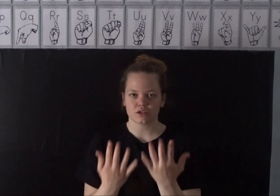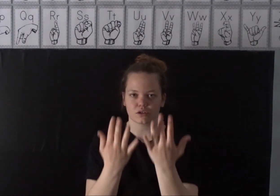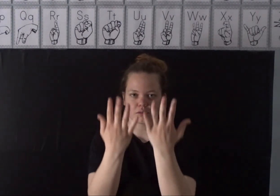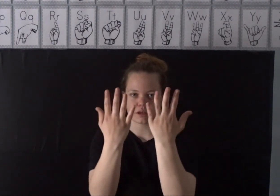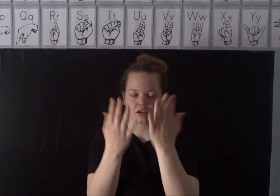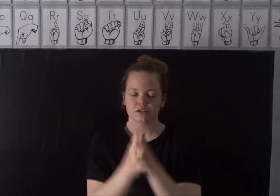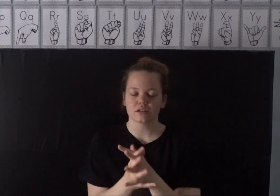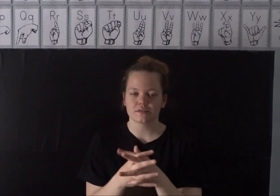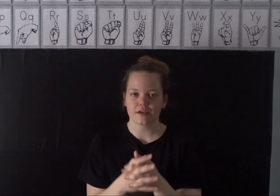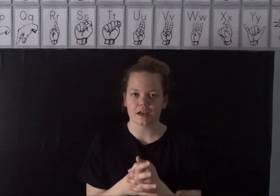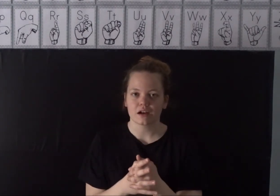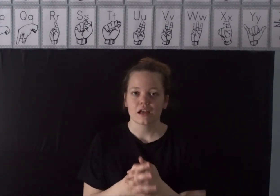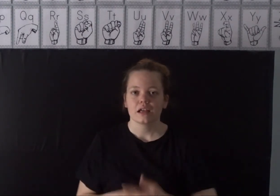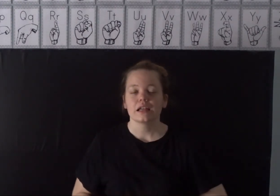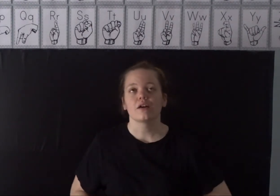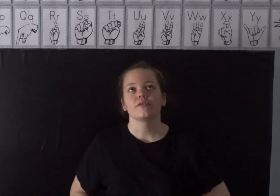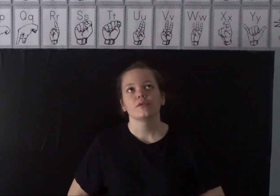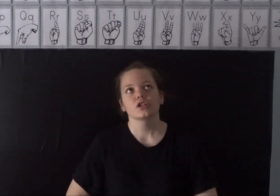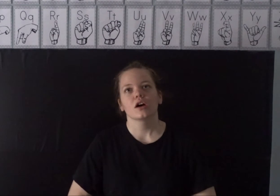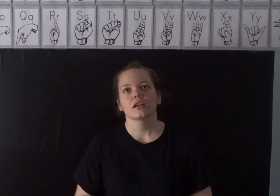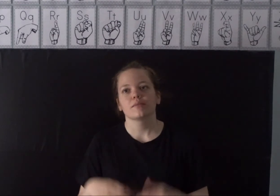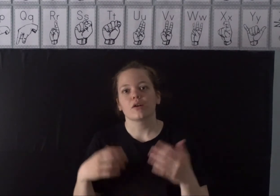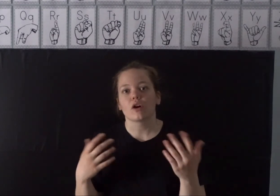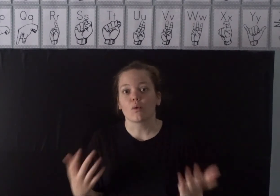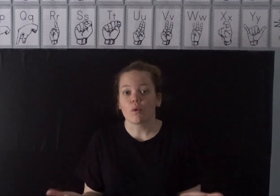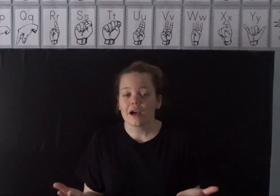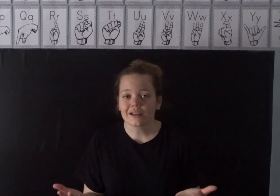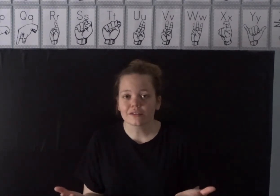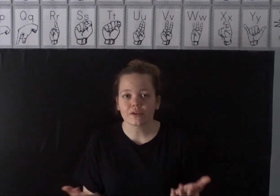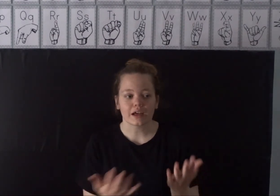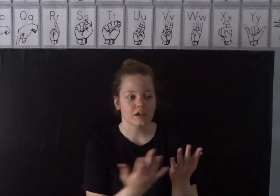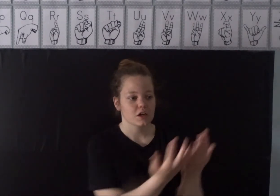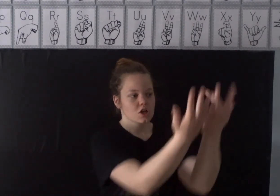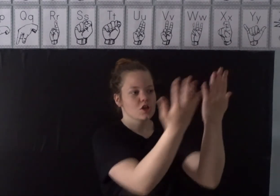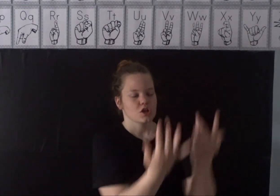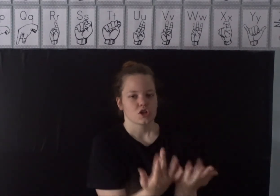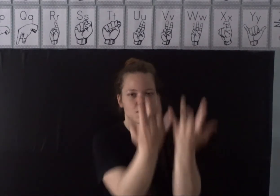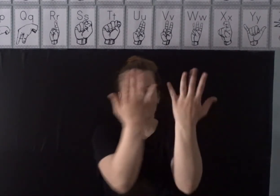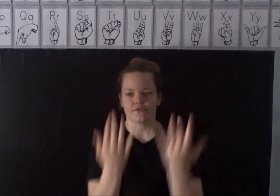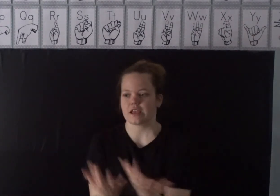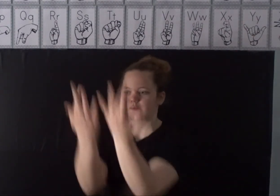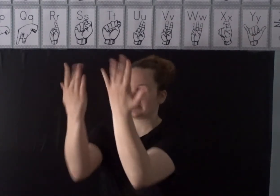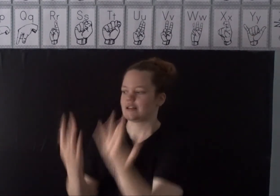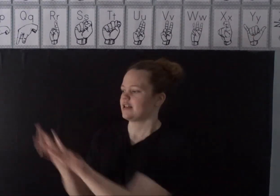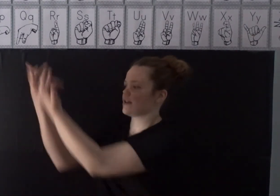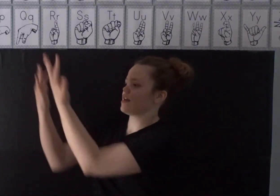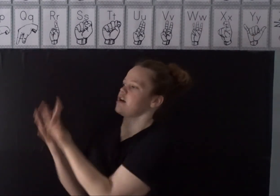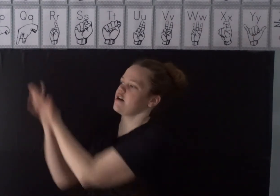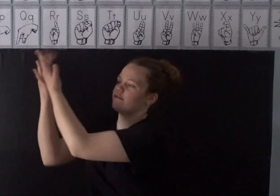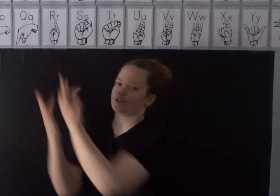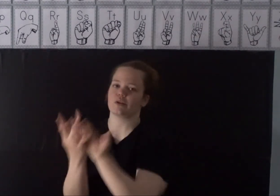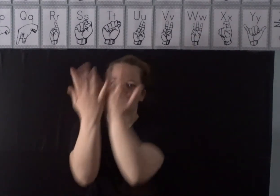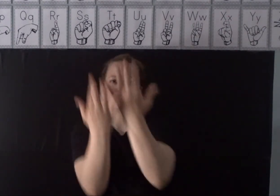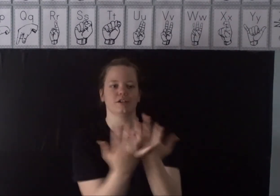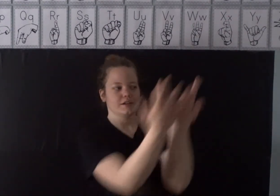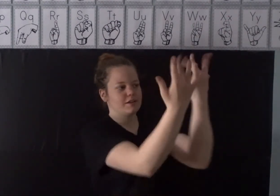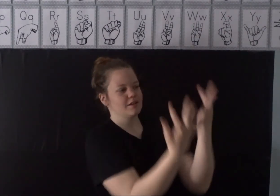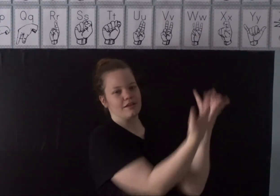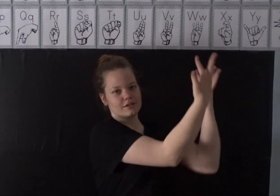is growing bigger. So that is fire. Now if you are talking about a wildfire. You have flames everywhere. There are